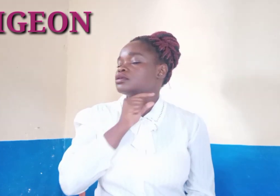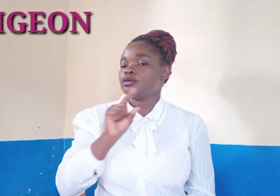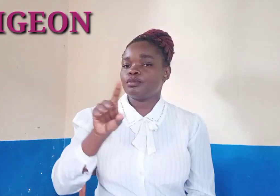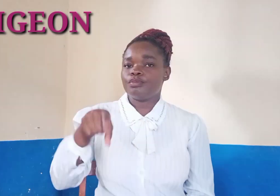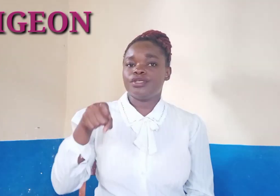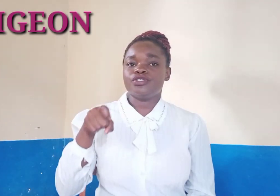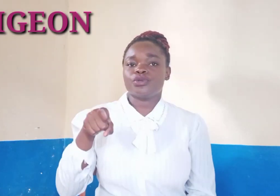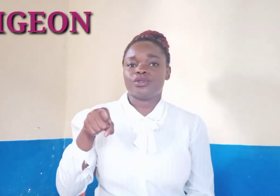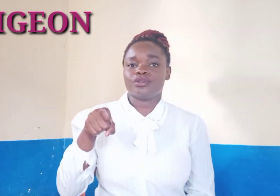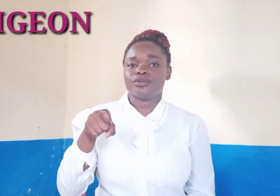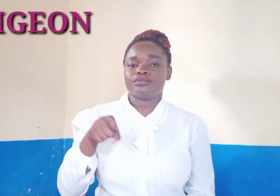pigeon